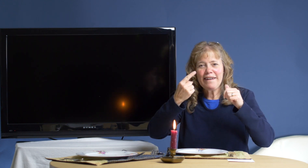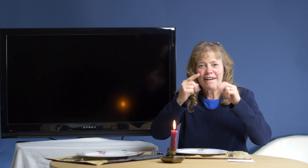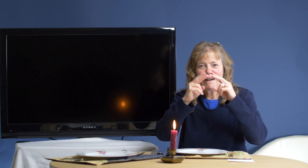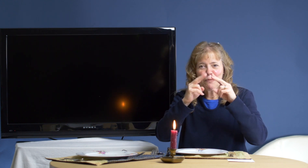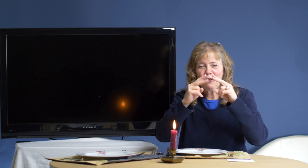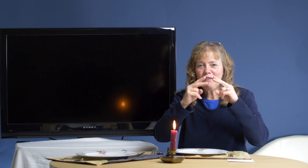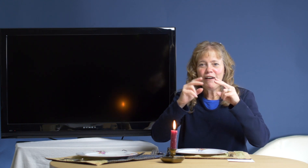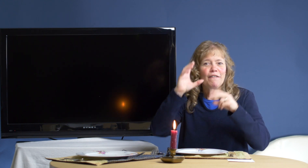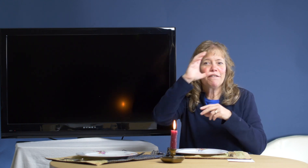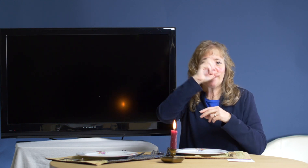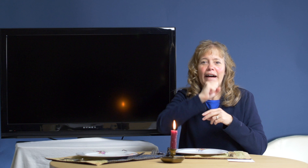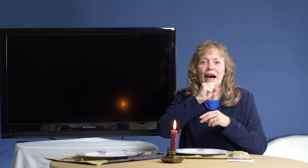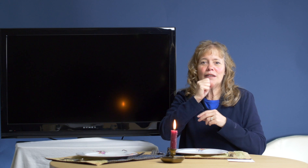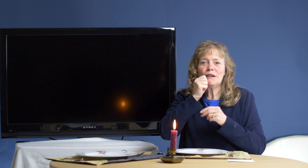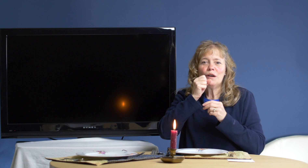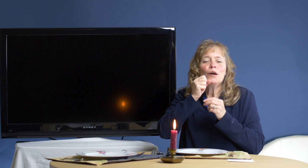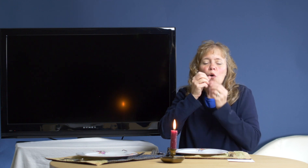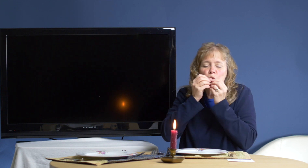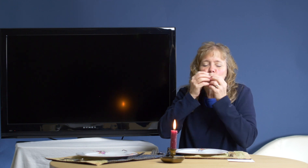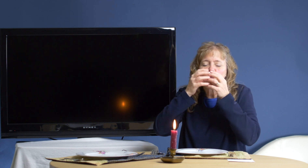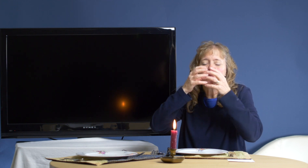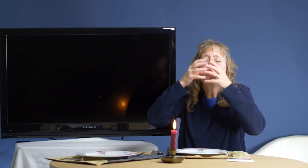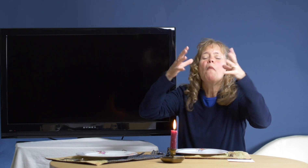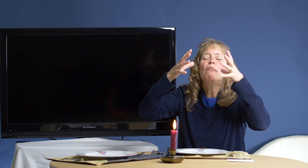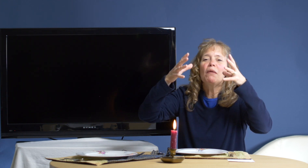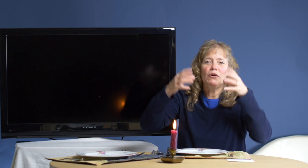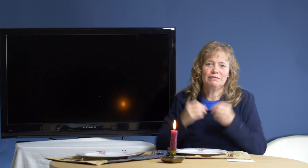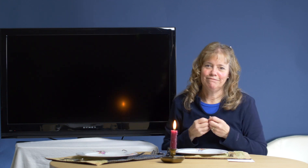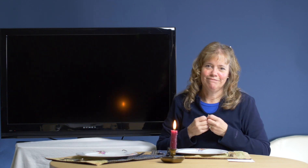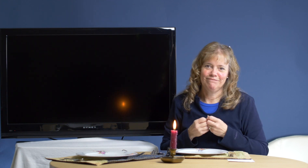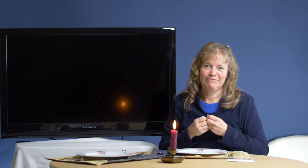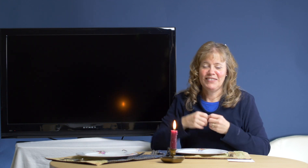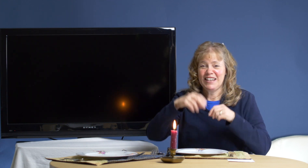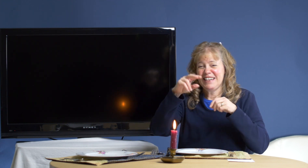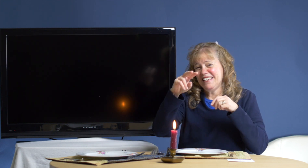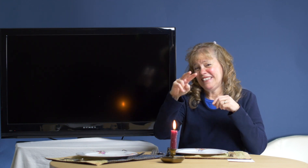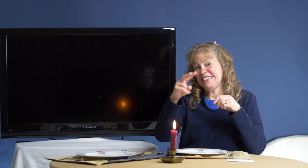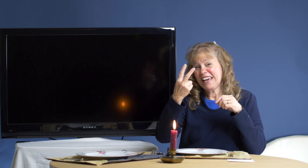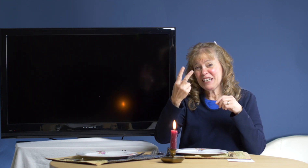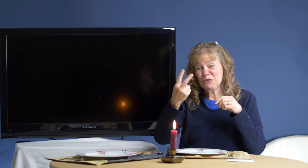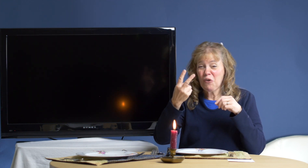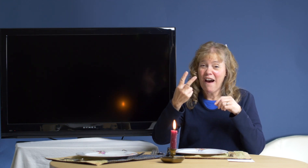couple forgot bubble. Second one,